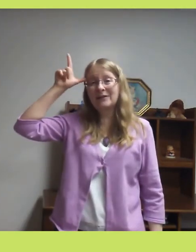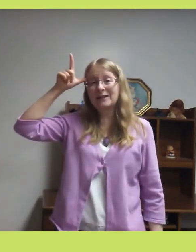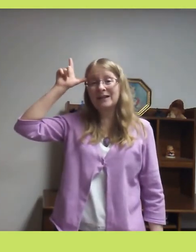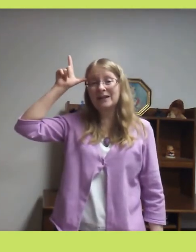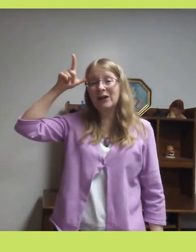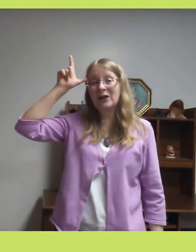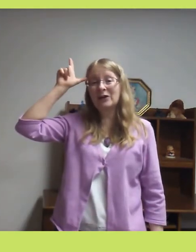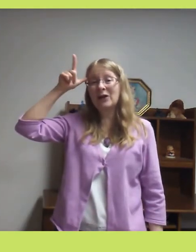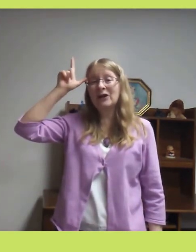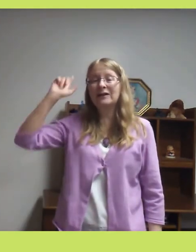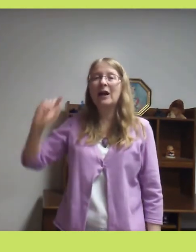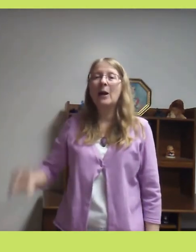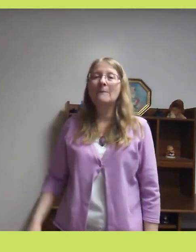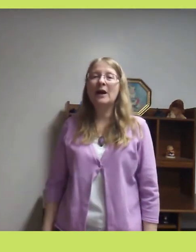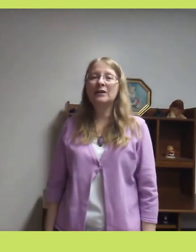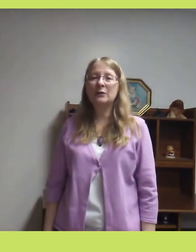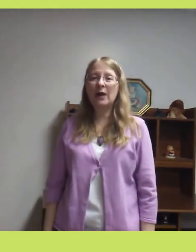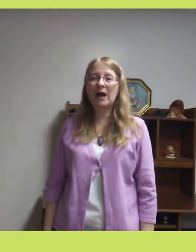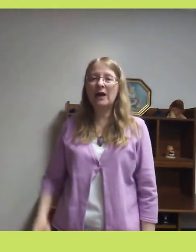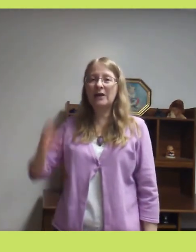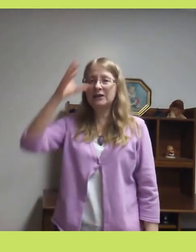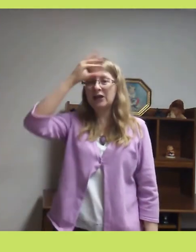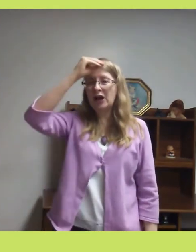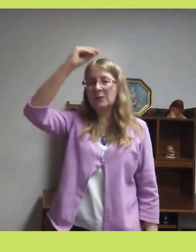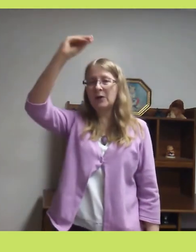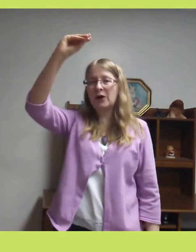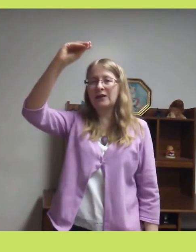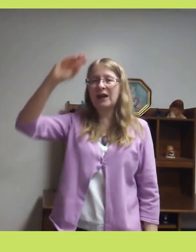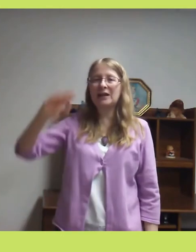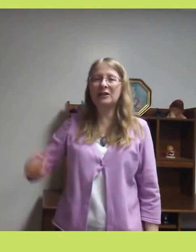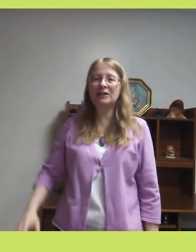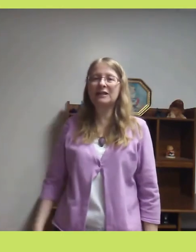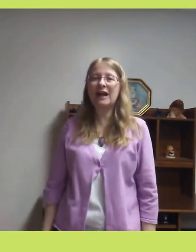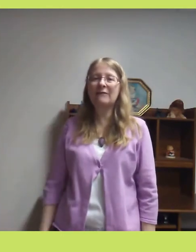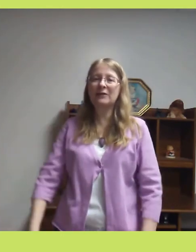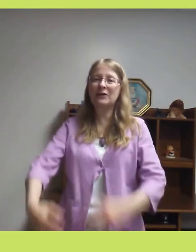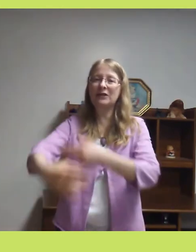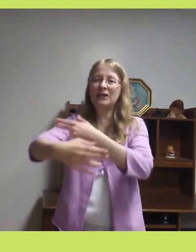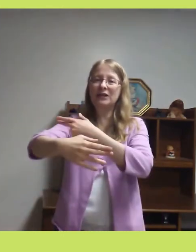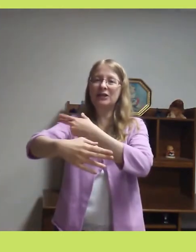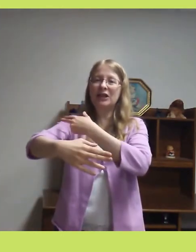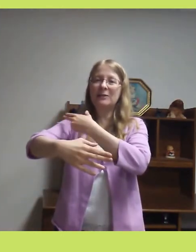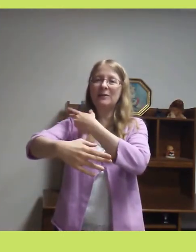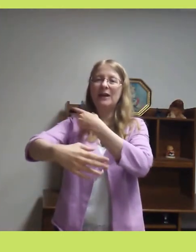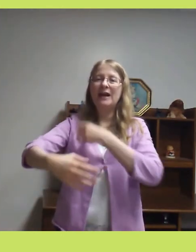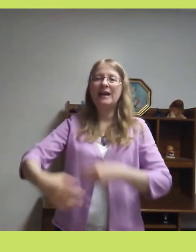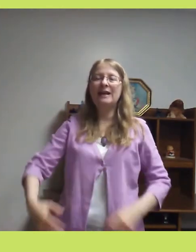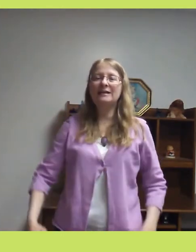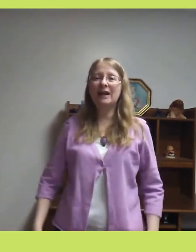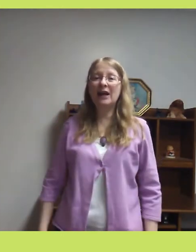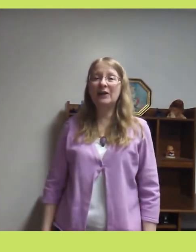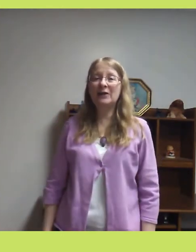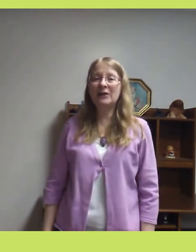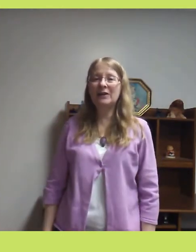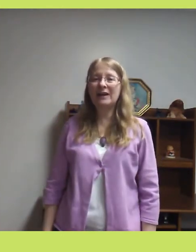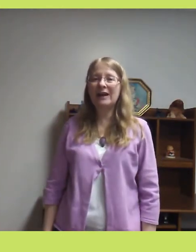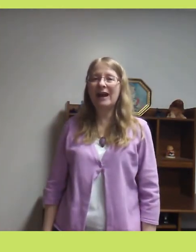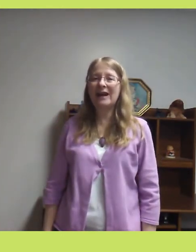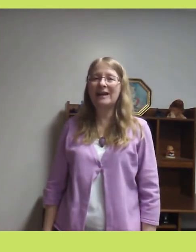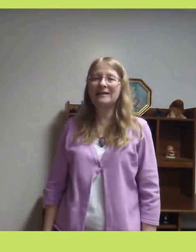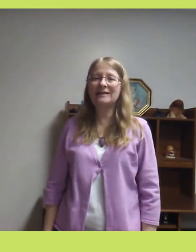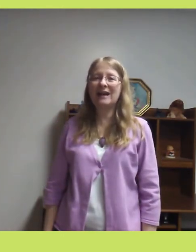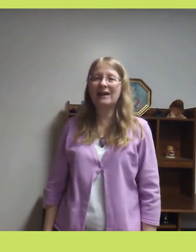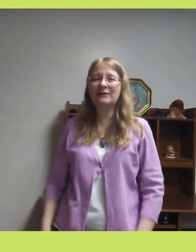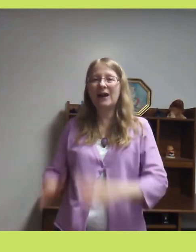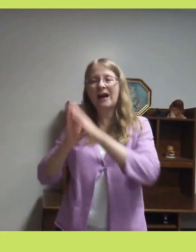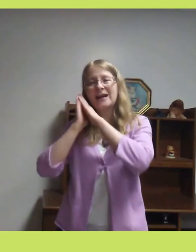the cow's in the corn. But where's the boy that looks after the sheep? He's under the